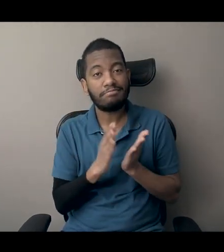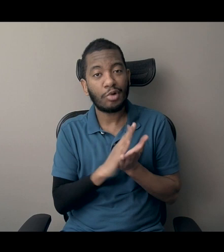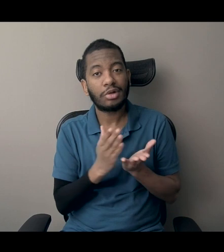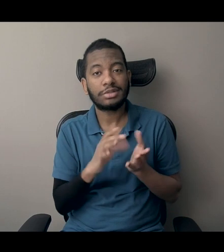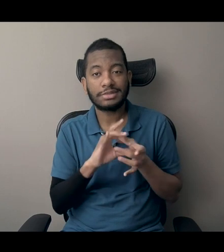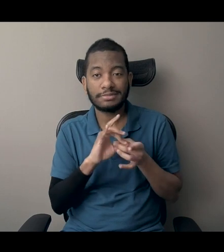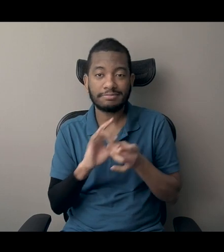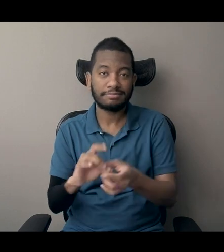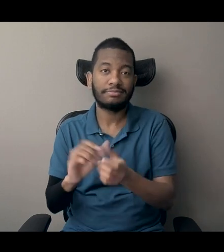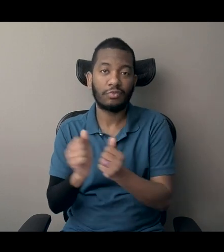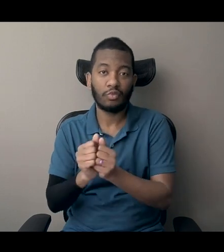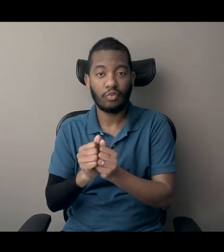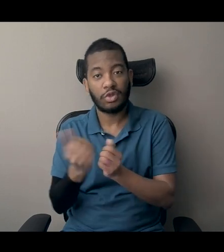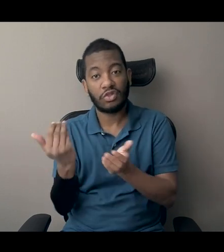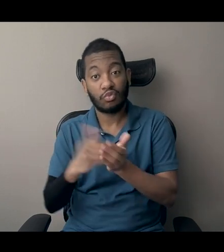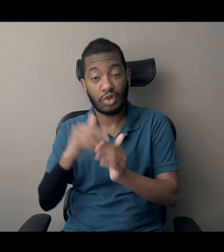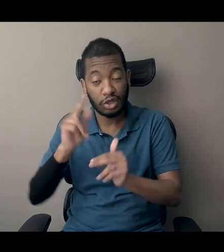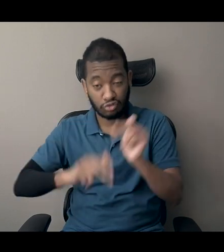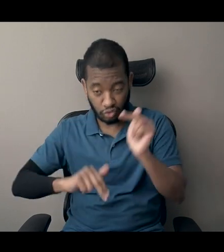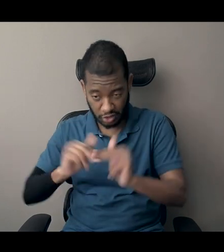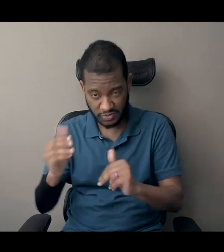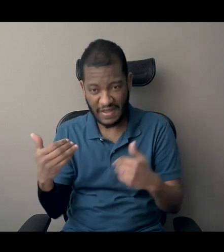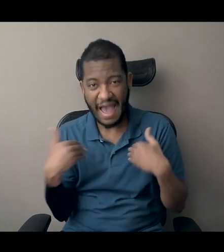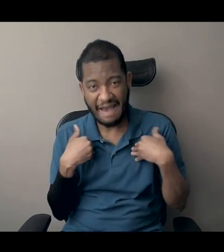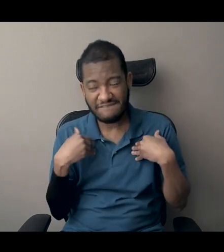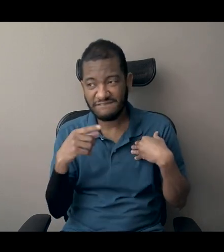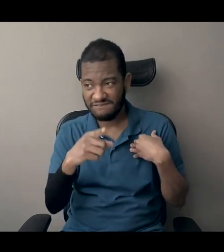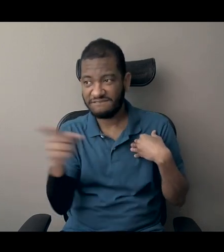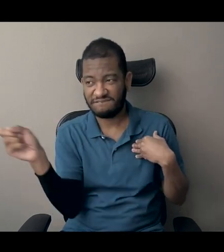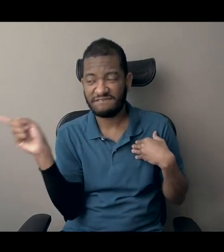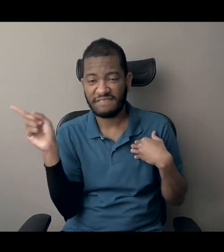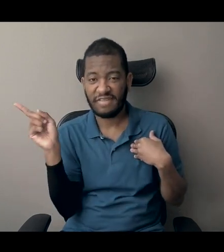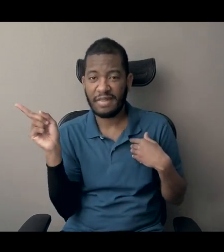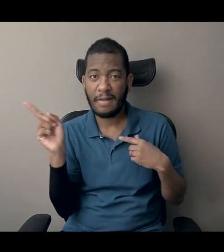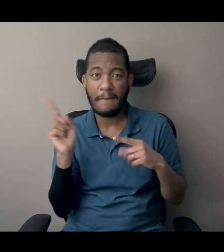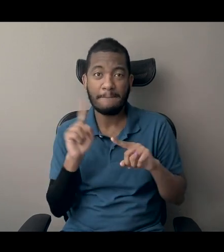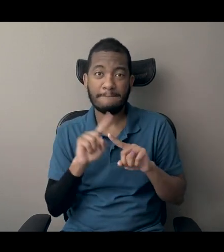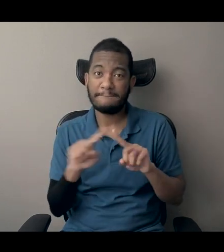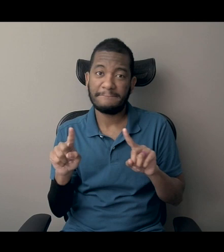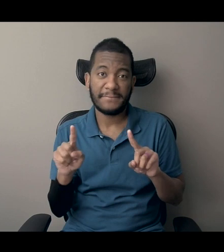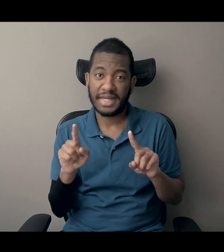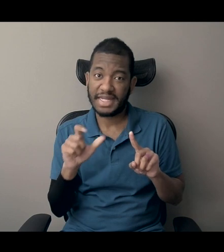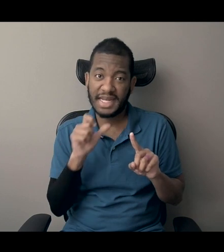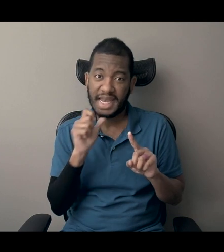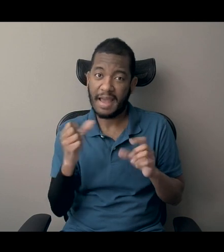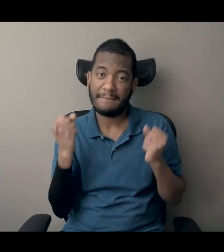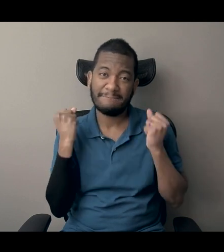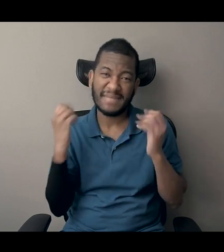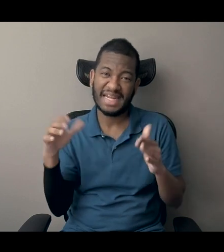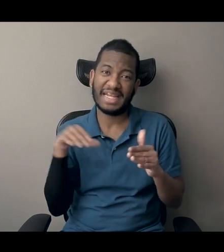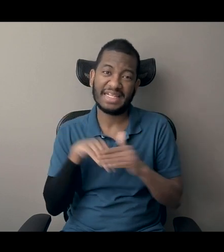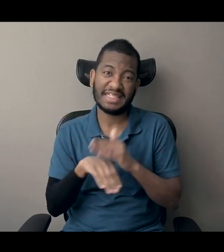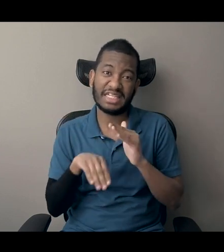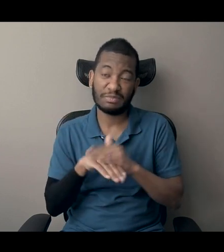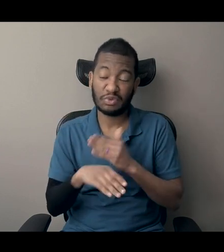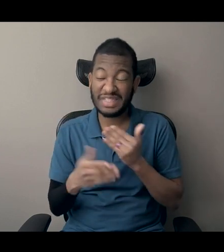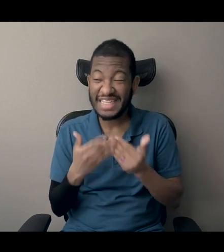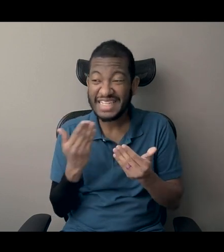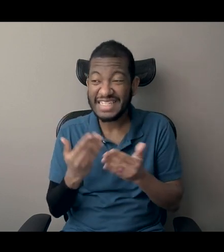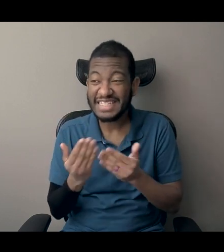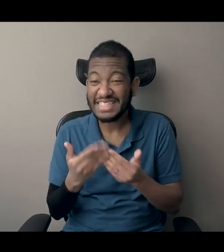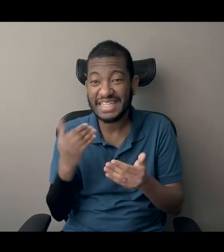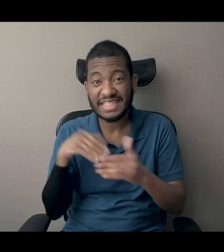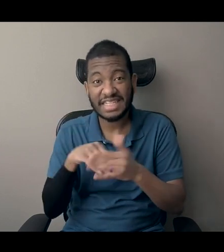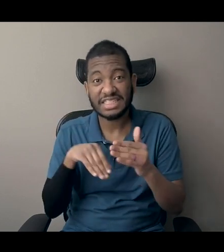but very few, I would say are, um, accessible or easily accessible to young readers,